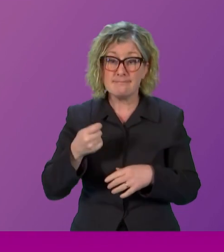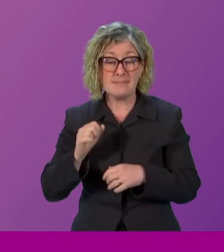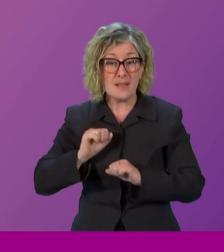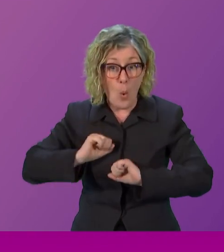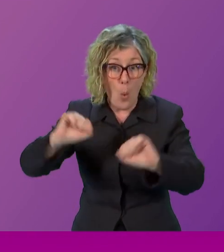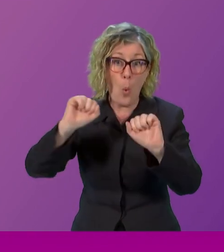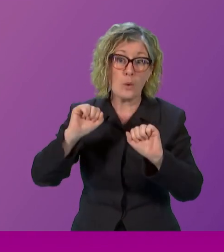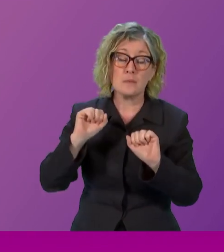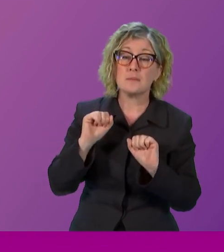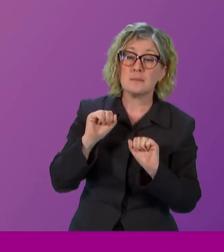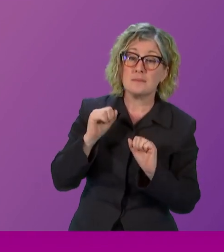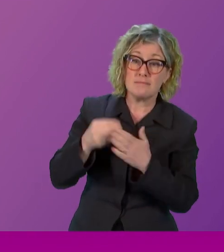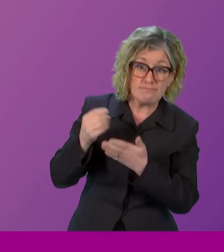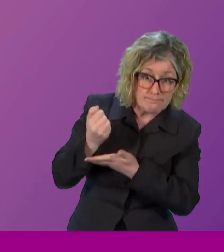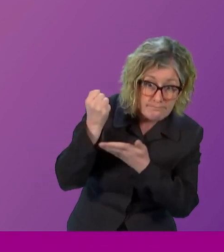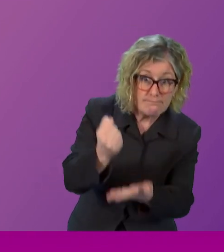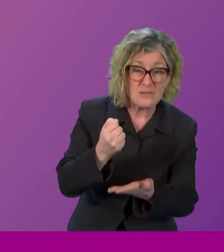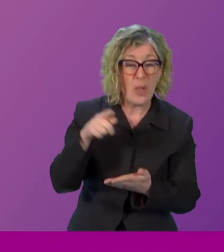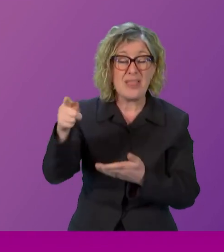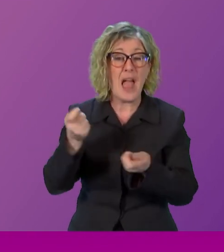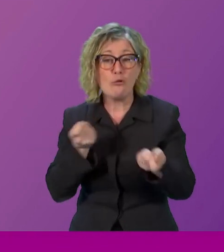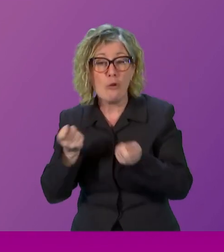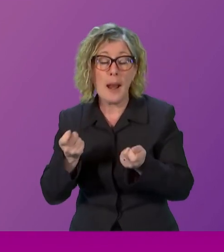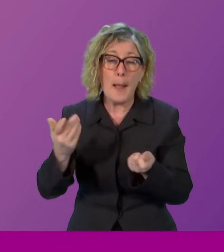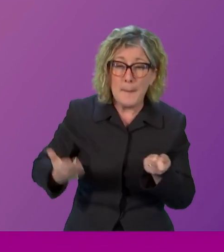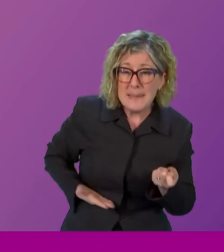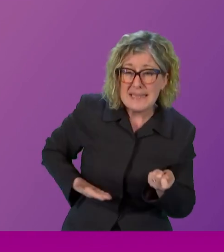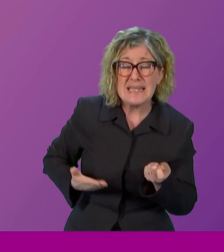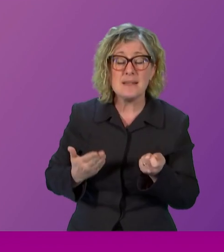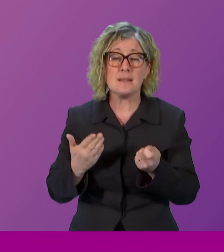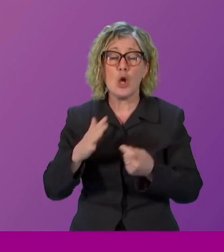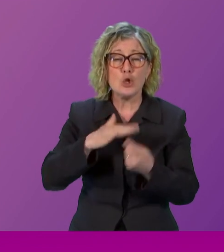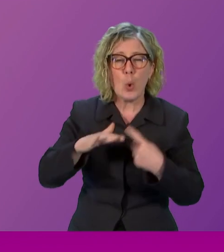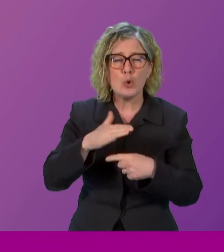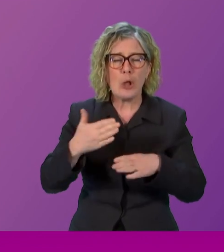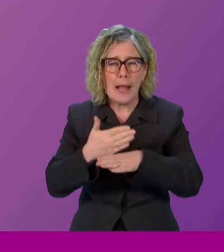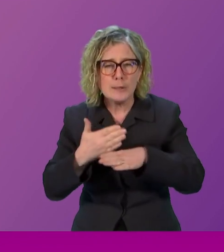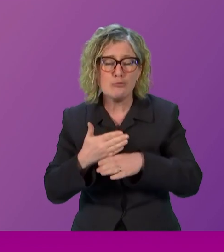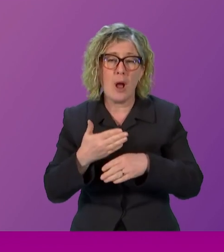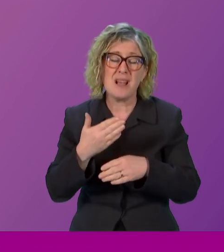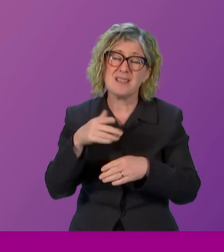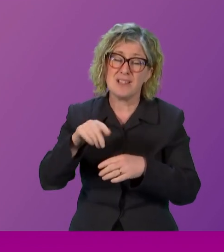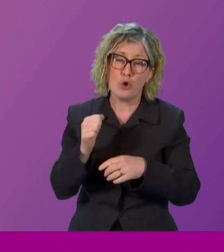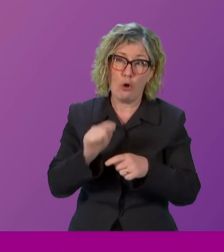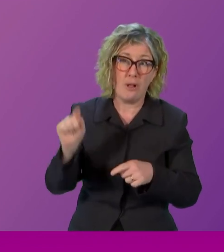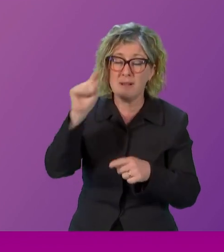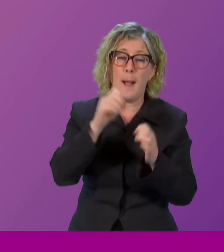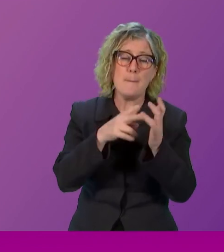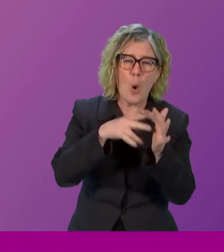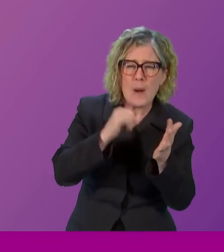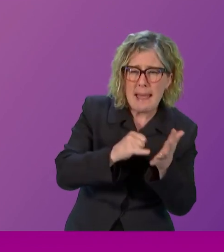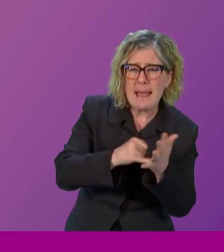social enterprises based in Bowness and Glasgow, and so on. And I want to do a particular